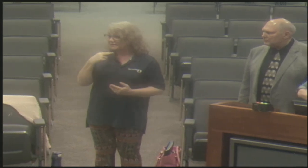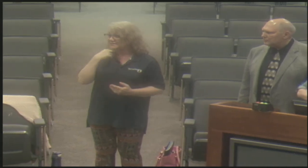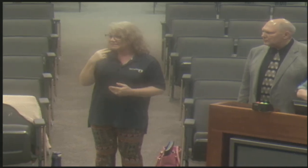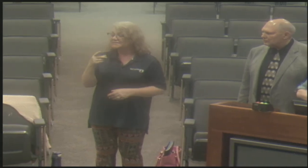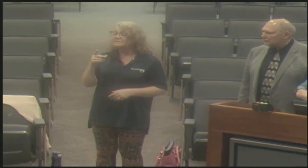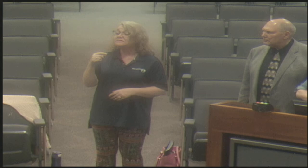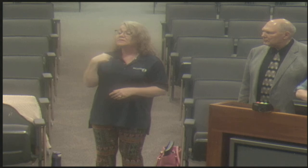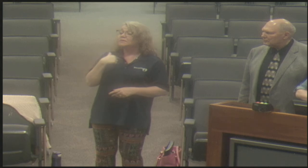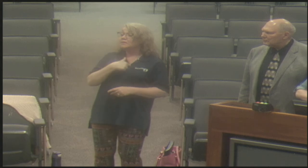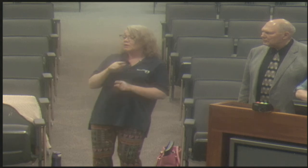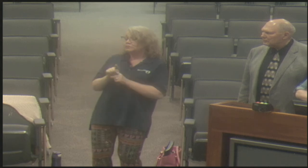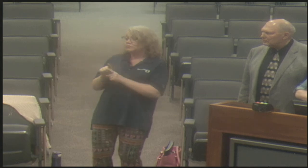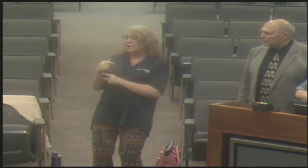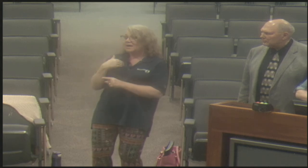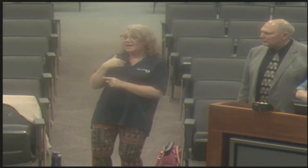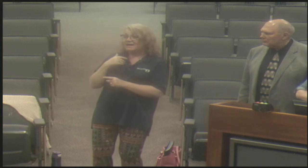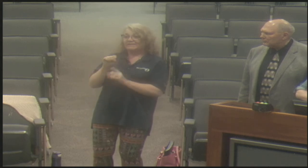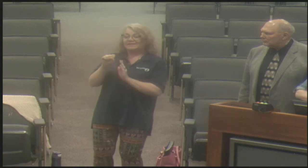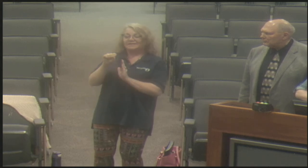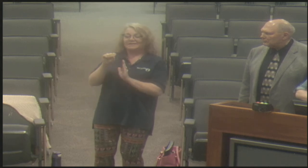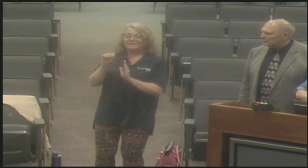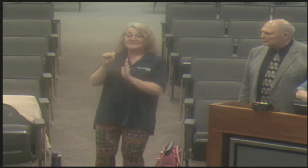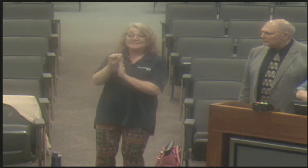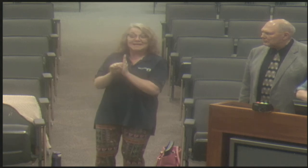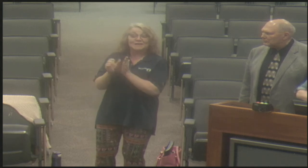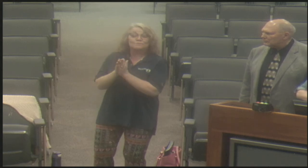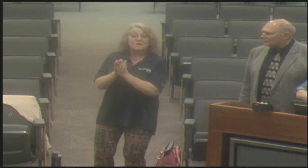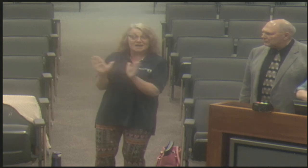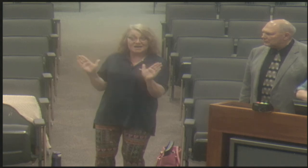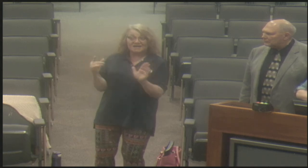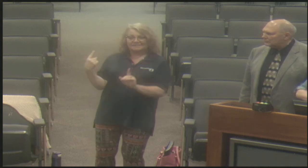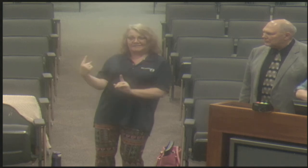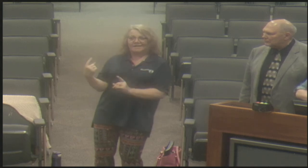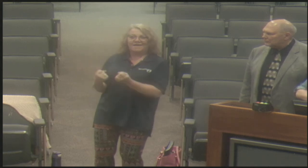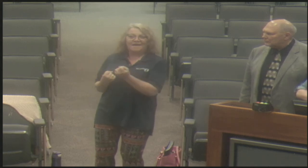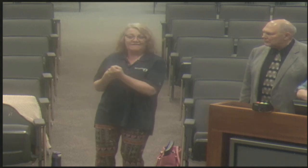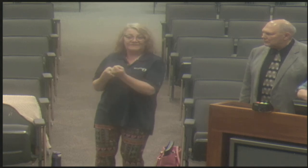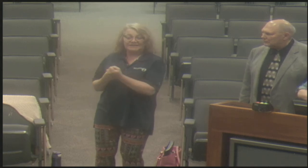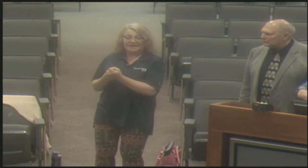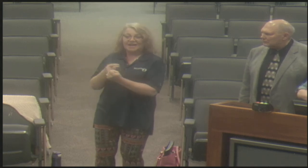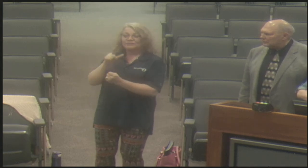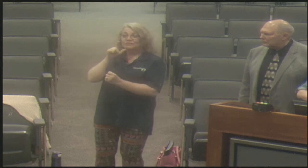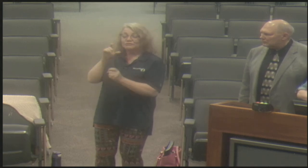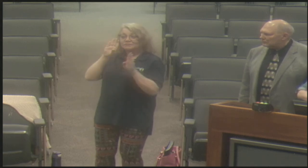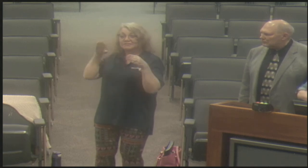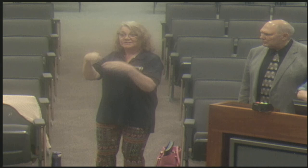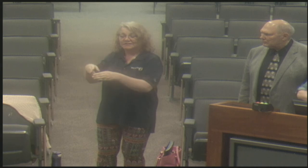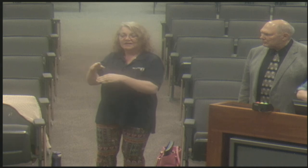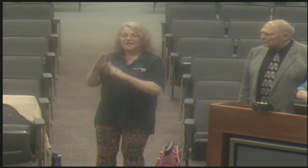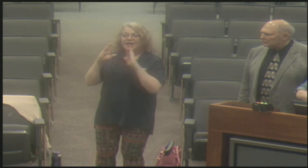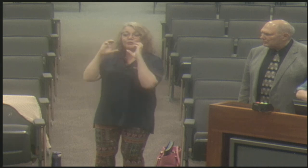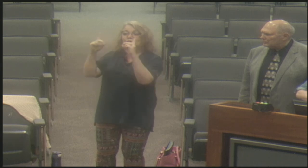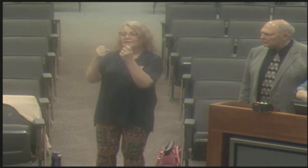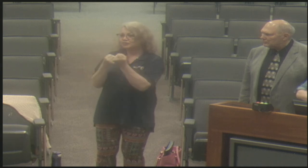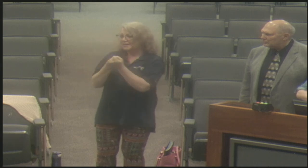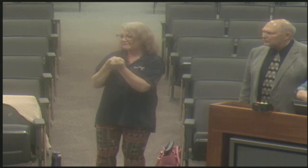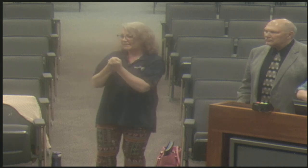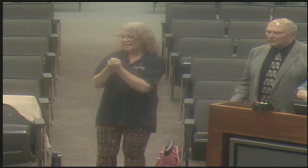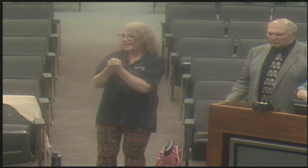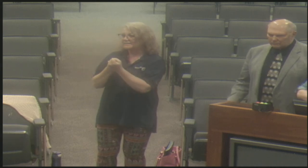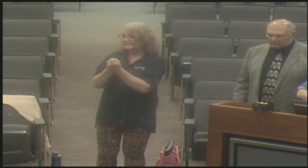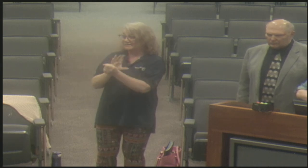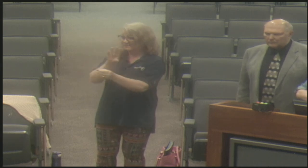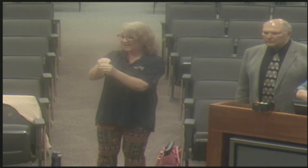Nebraska Association for the Deaf and Hands and Voices. We also have a statewide advocacy, um,